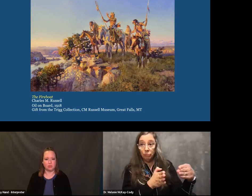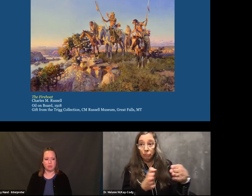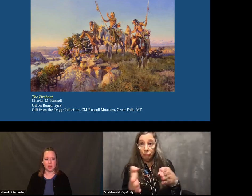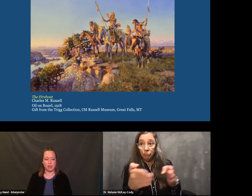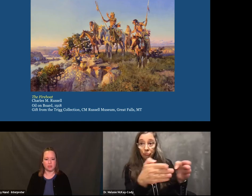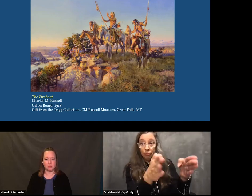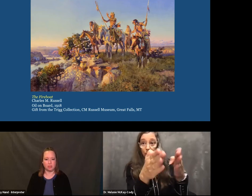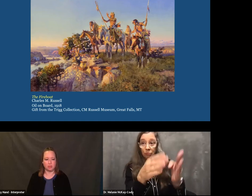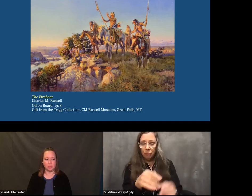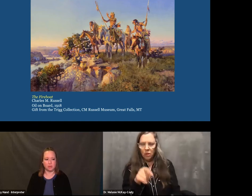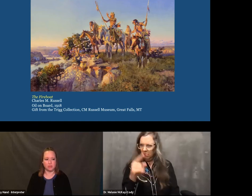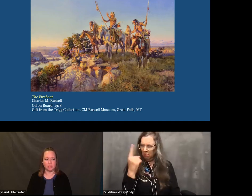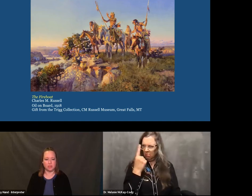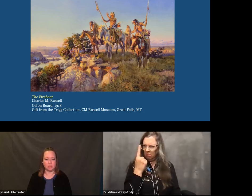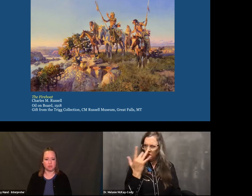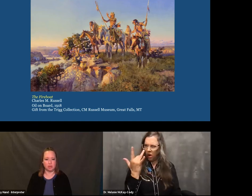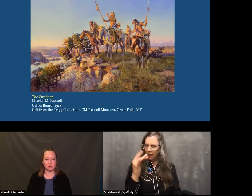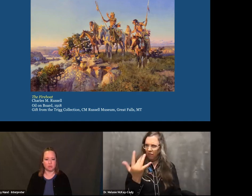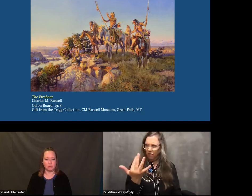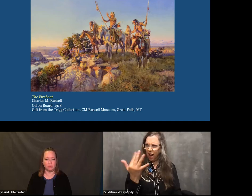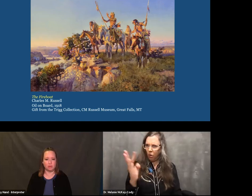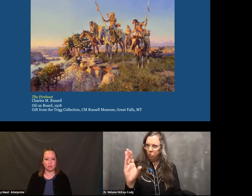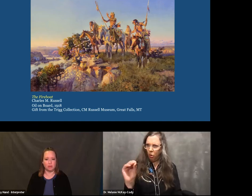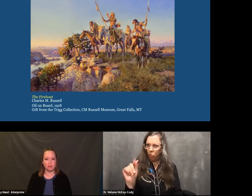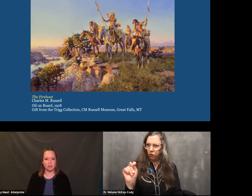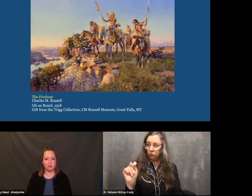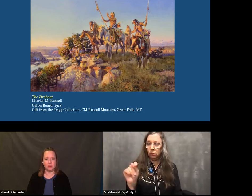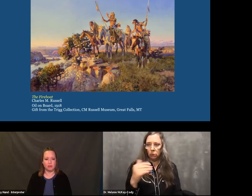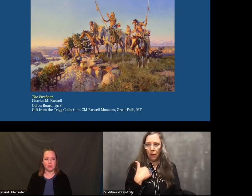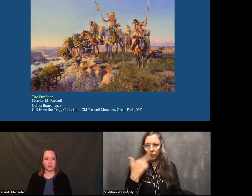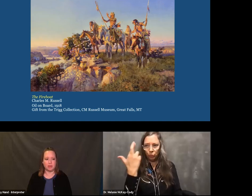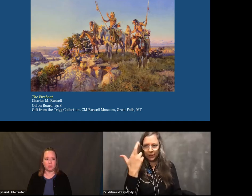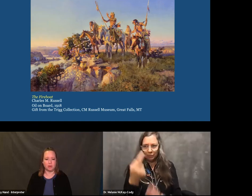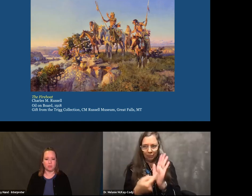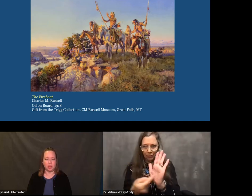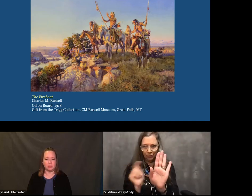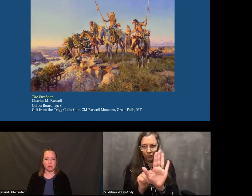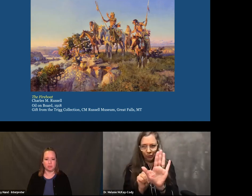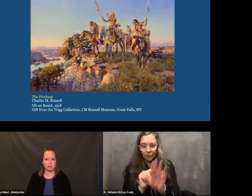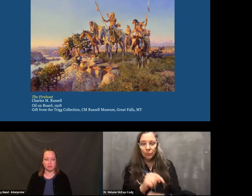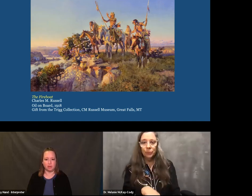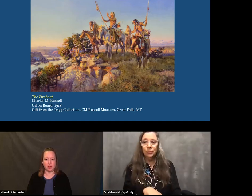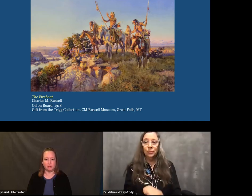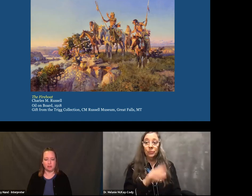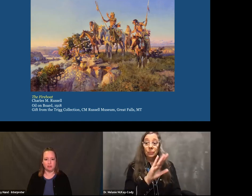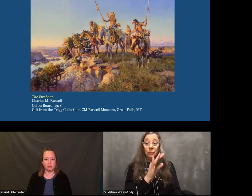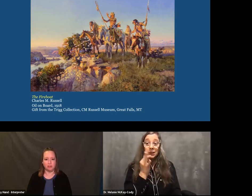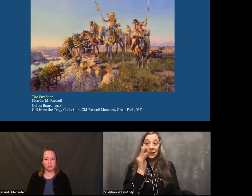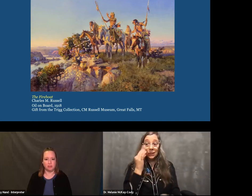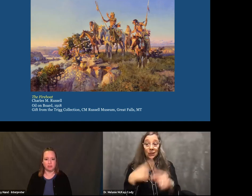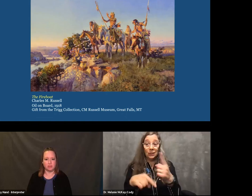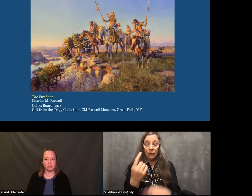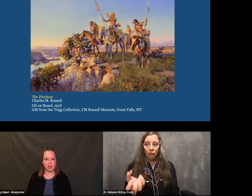The story behind this picture and you can see the stream or the river. You might wonder why the boat's on fire.